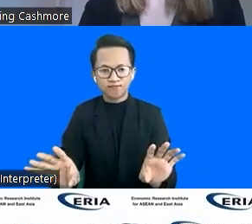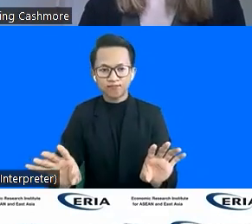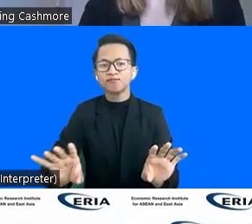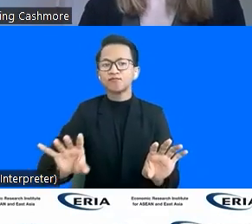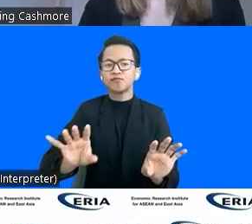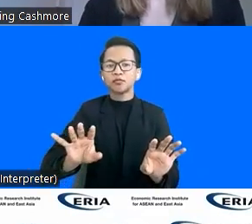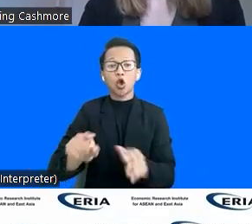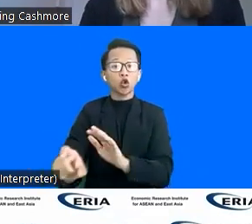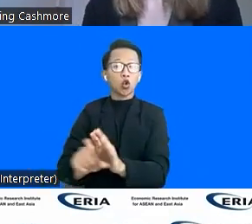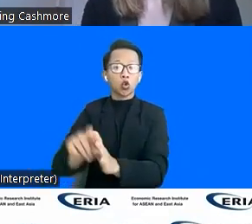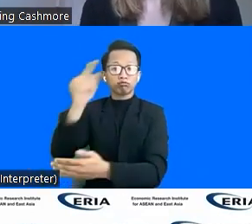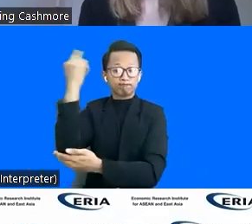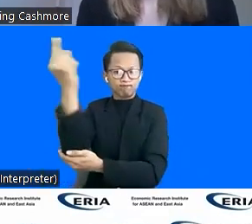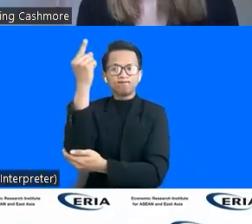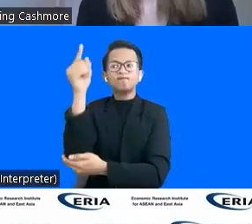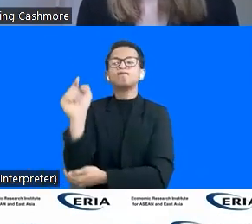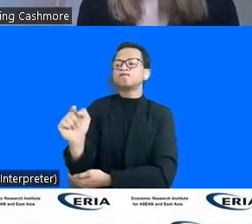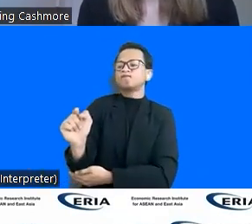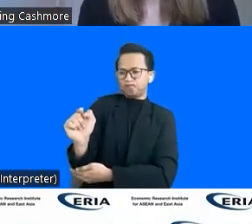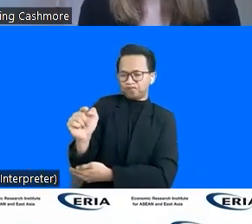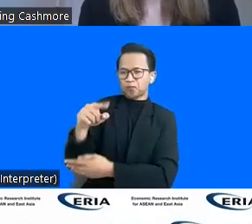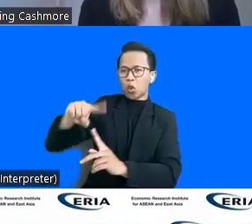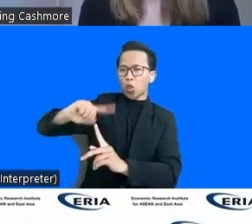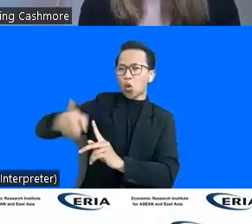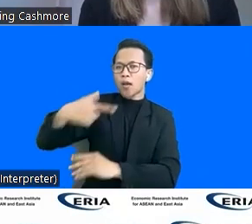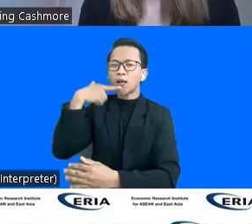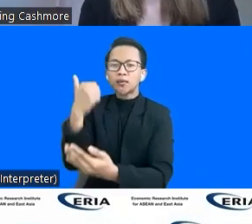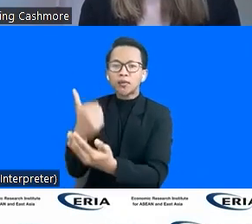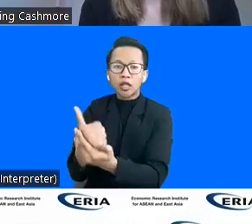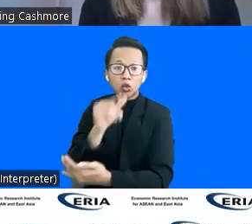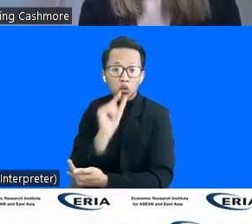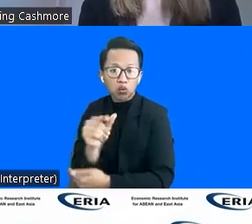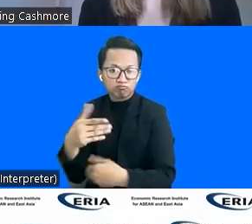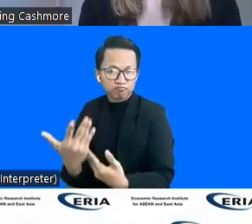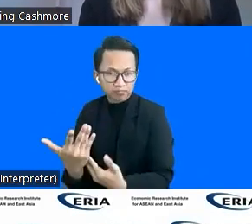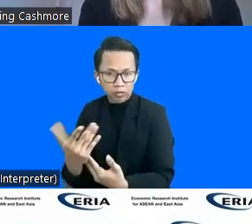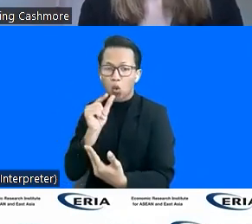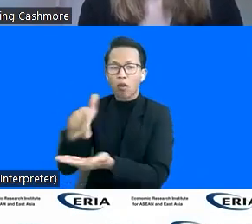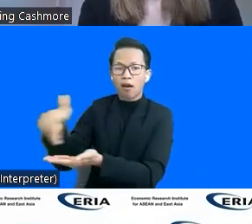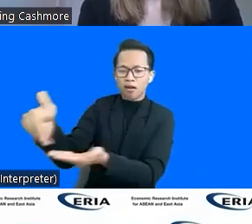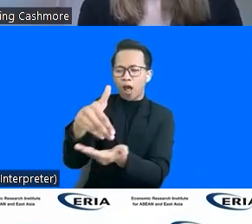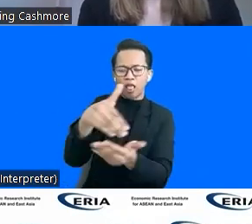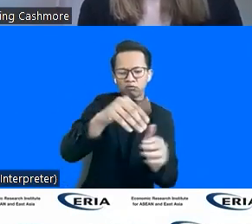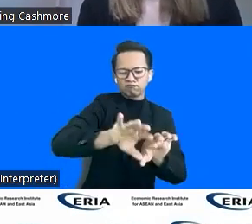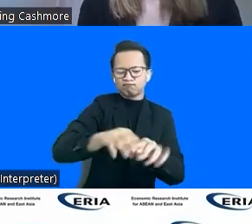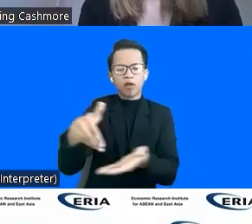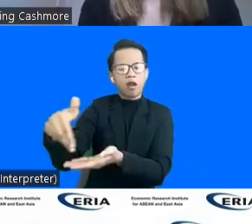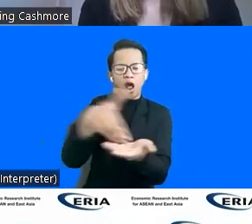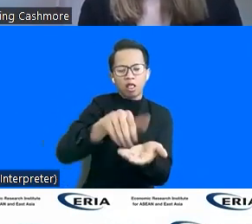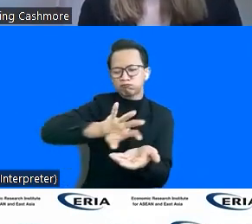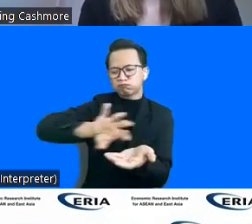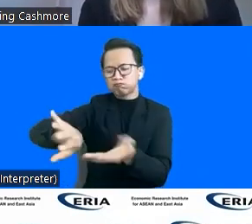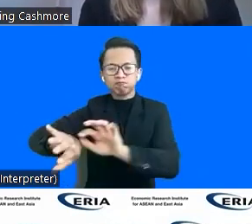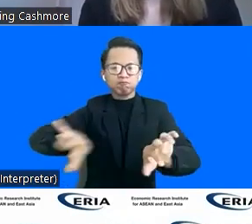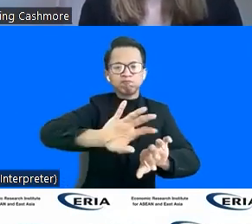Governments really have a role to play in addressing the significant data gap that exists. They also have a role in promoting